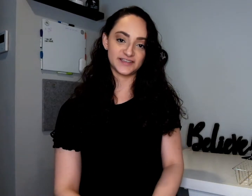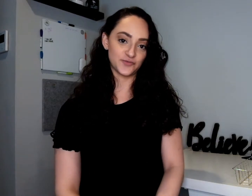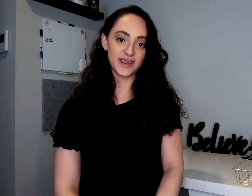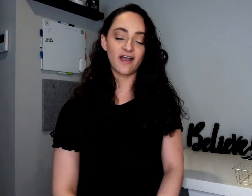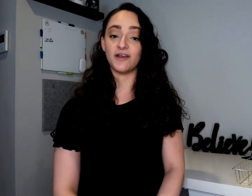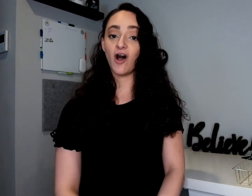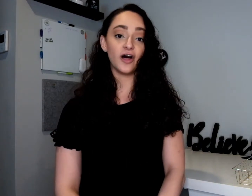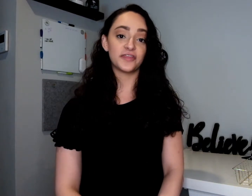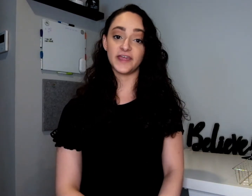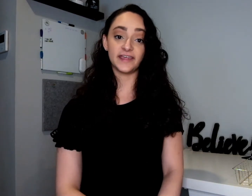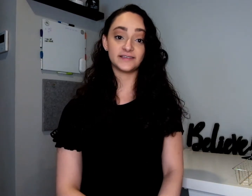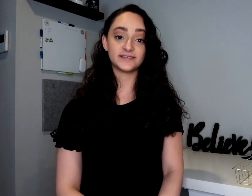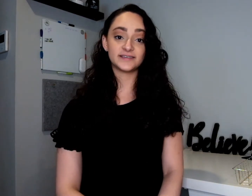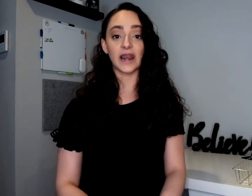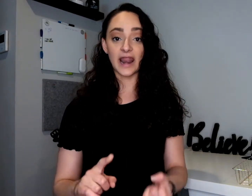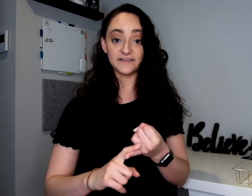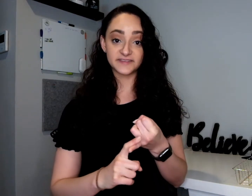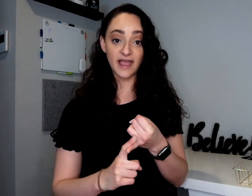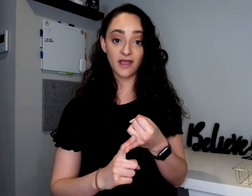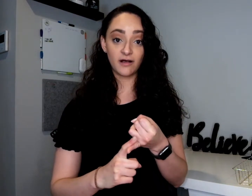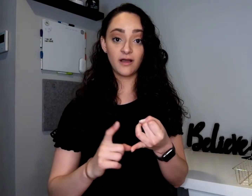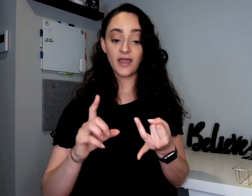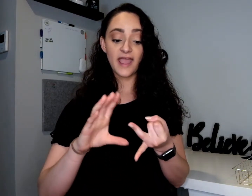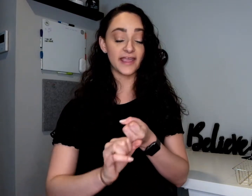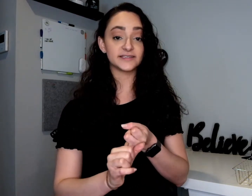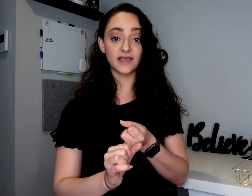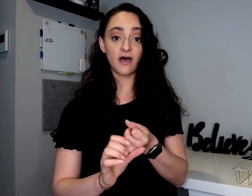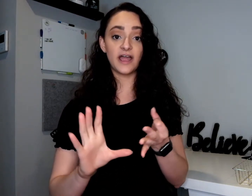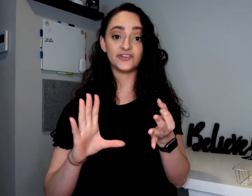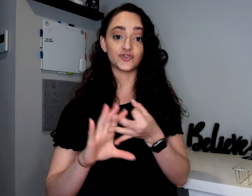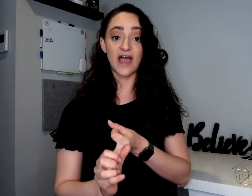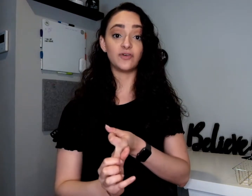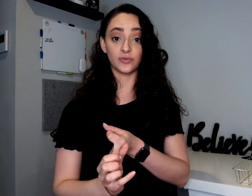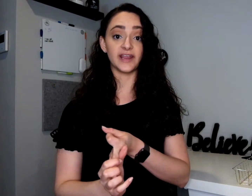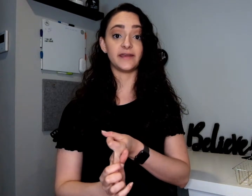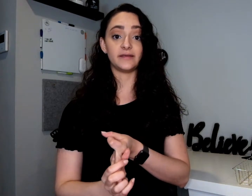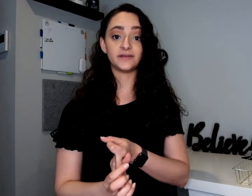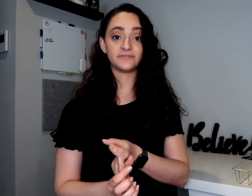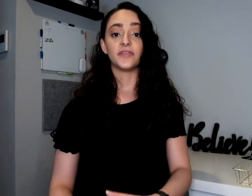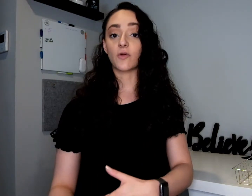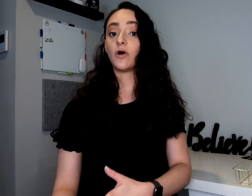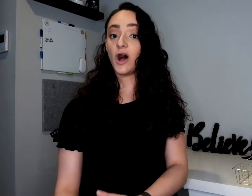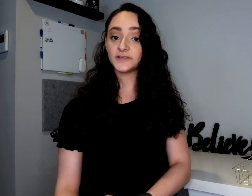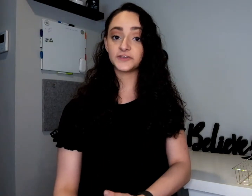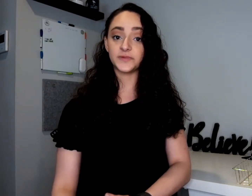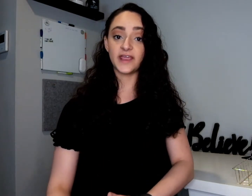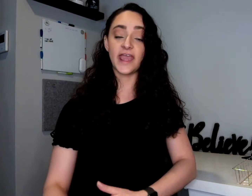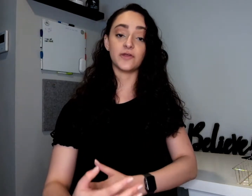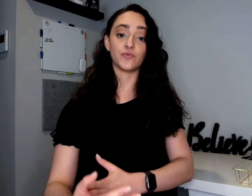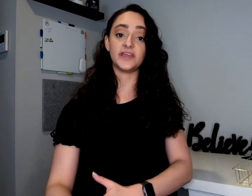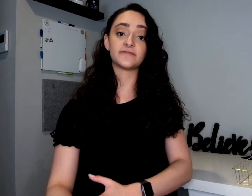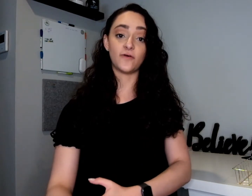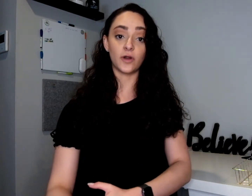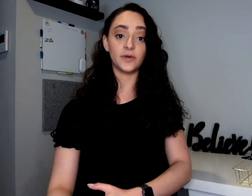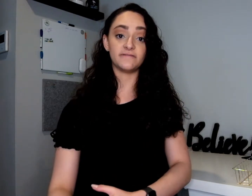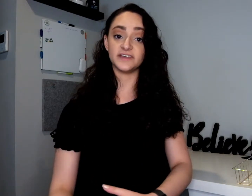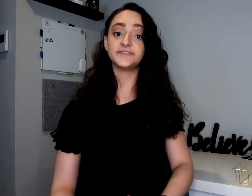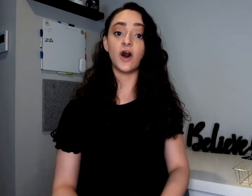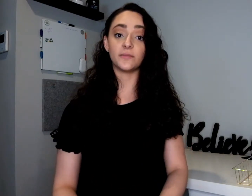a week, on all things lifestyle, ASL, and travel related. There will also be a written form of this on my